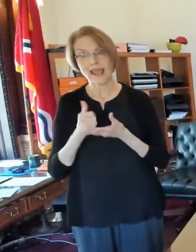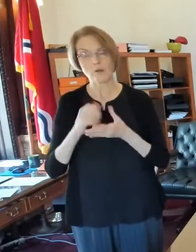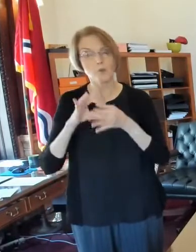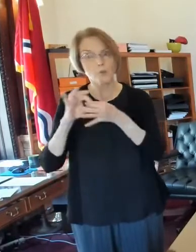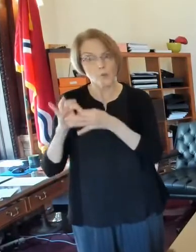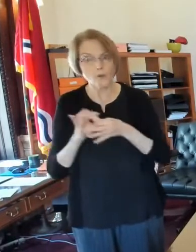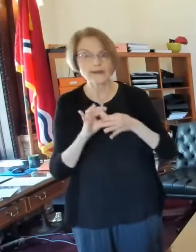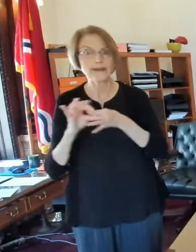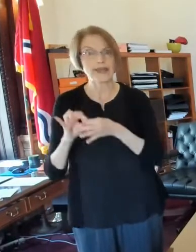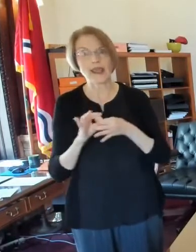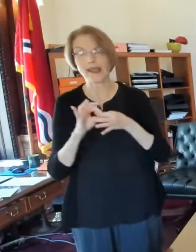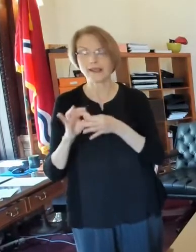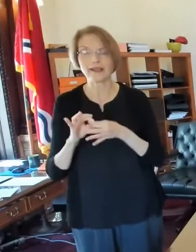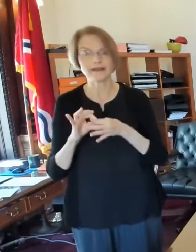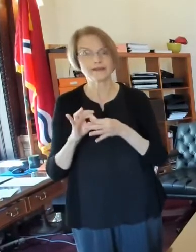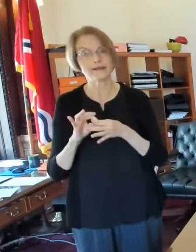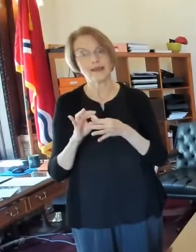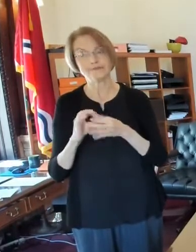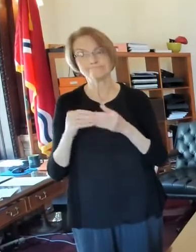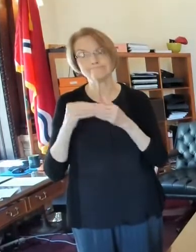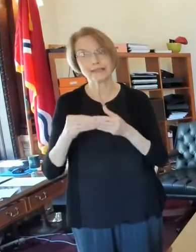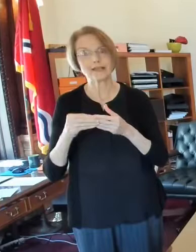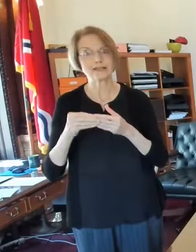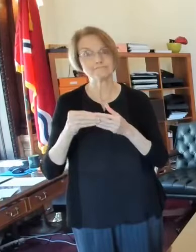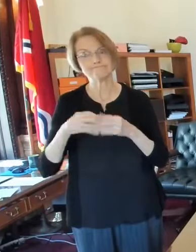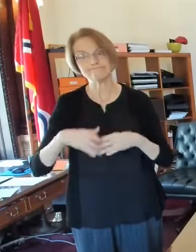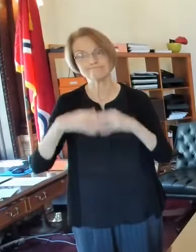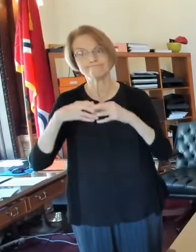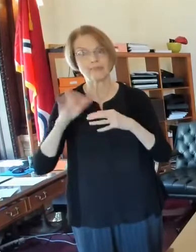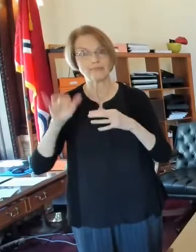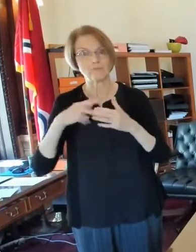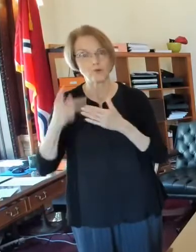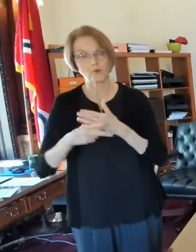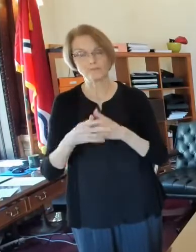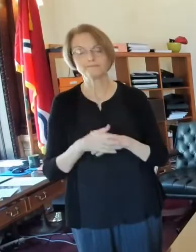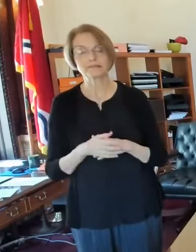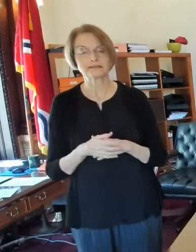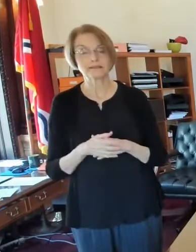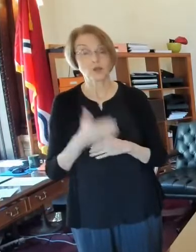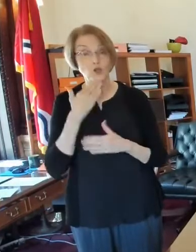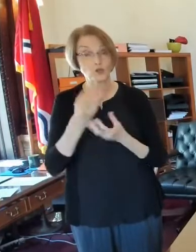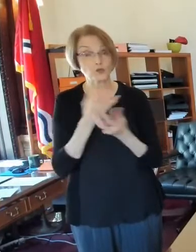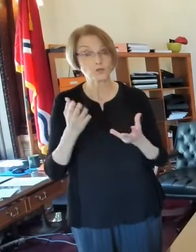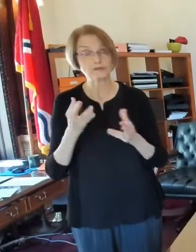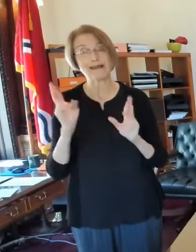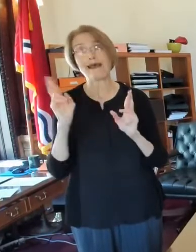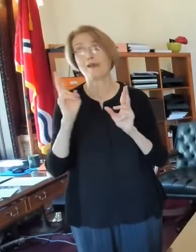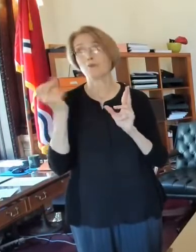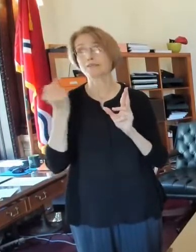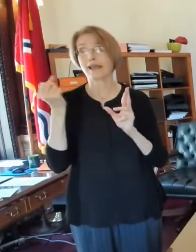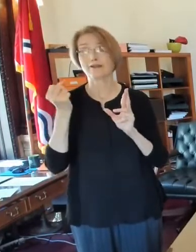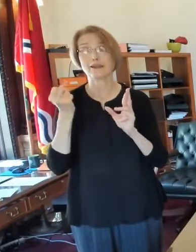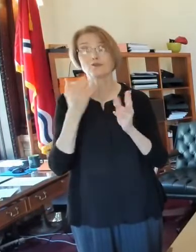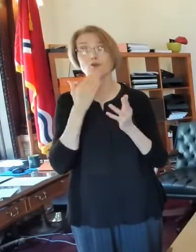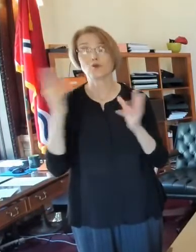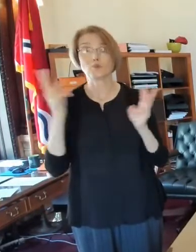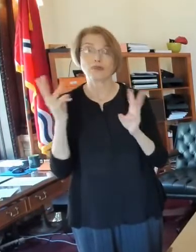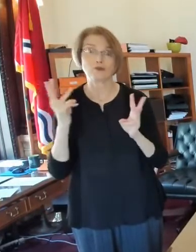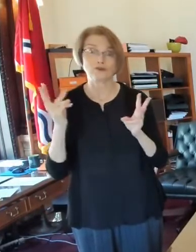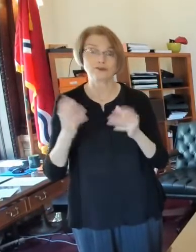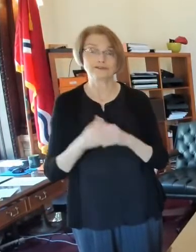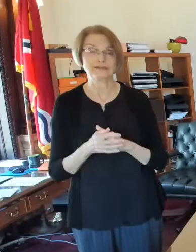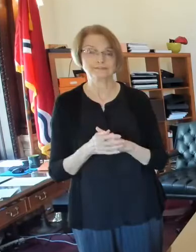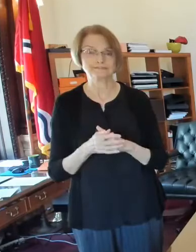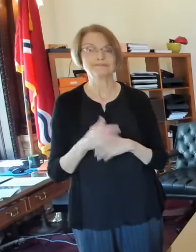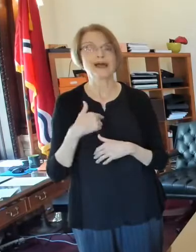coordinate and implement this as well. So that's, that's good news. Uh, I hope the weather's good on Saturday and